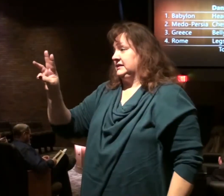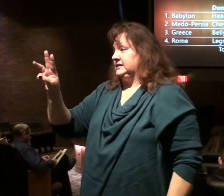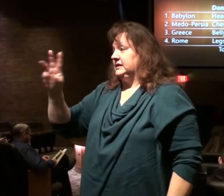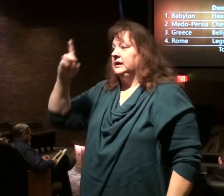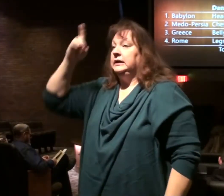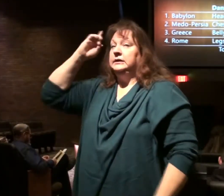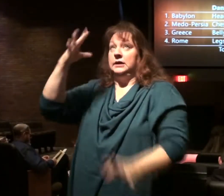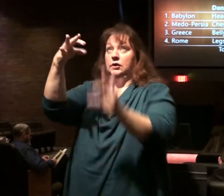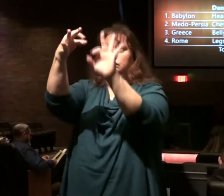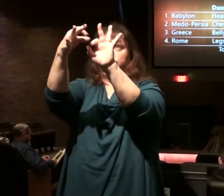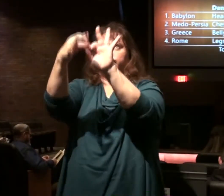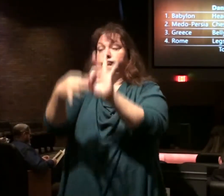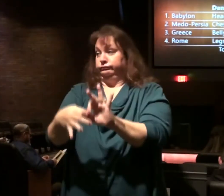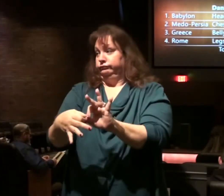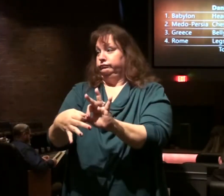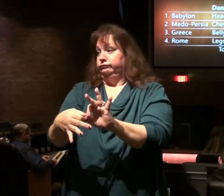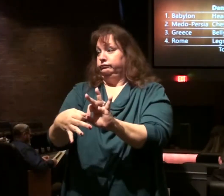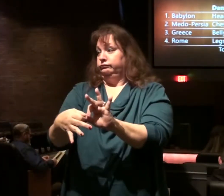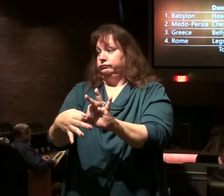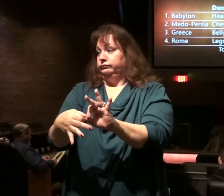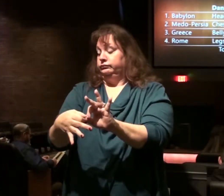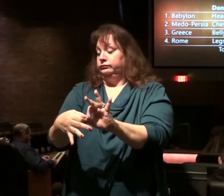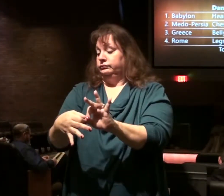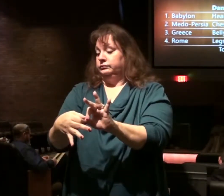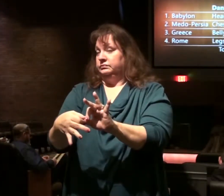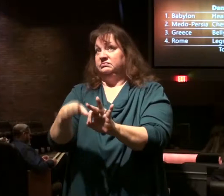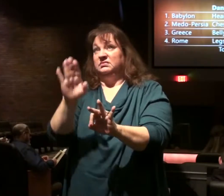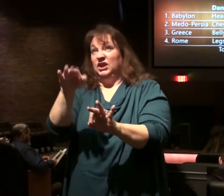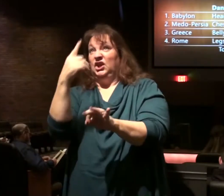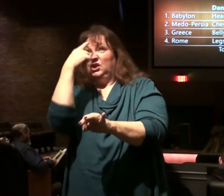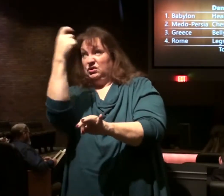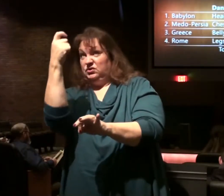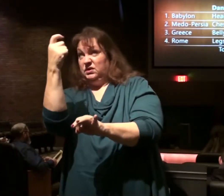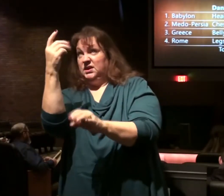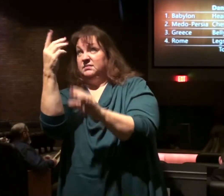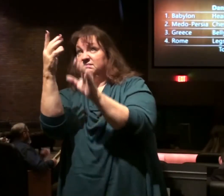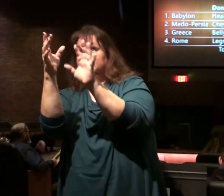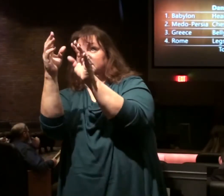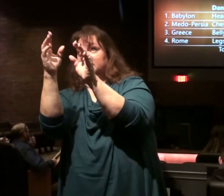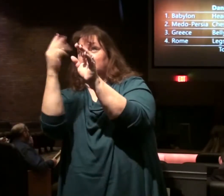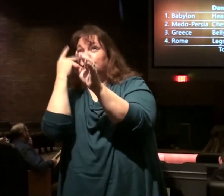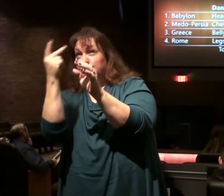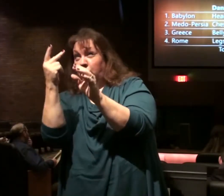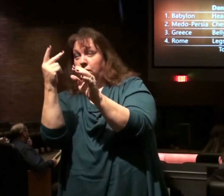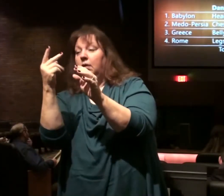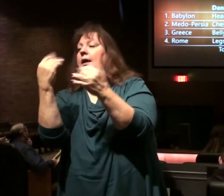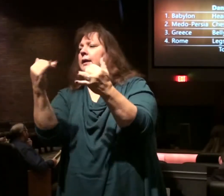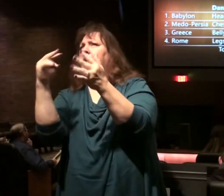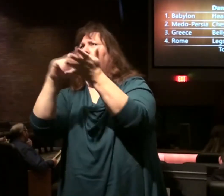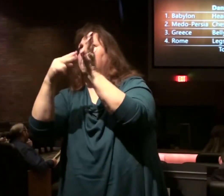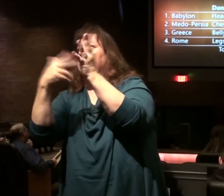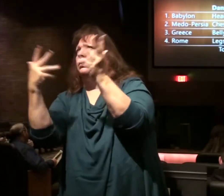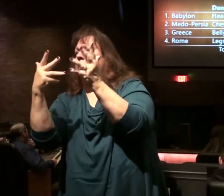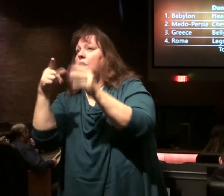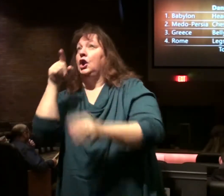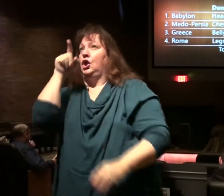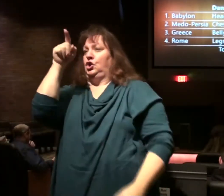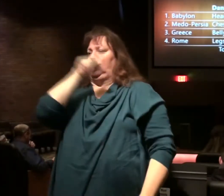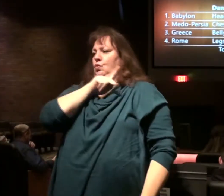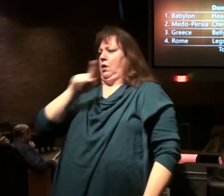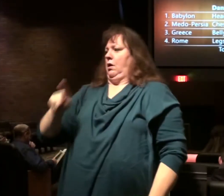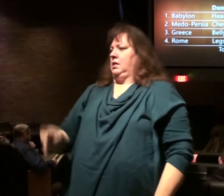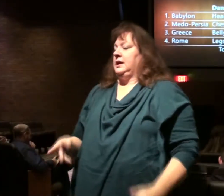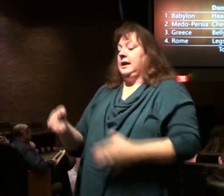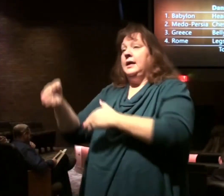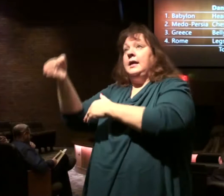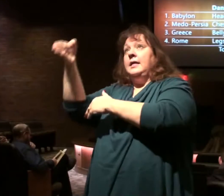Daniel interprets. He first told him what the dream was, and I'll tell you the interpretation. You are the king of kings, to whom